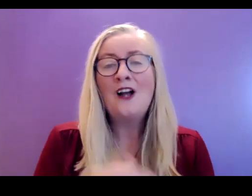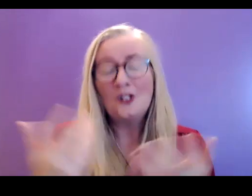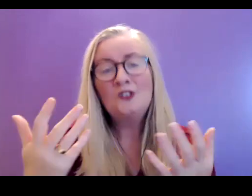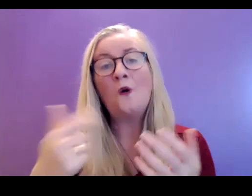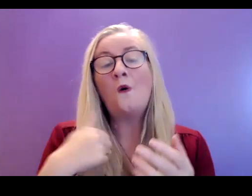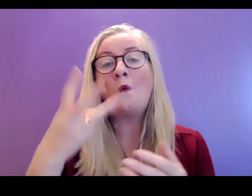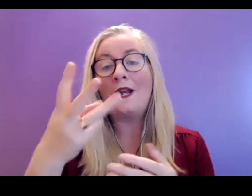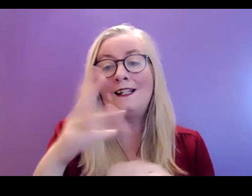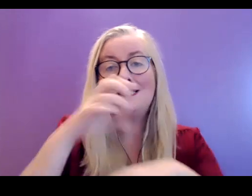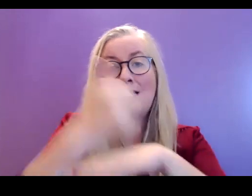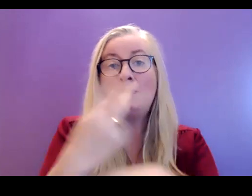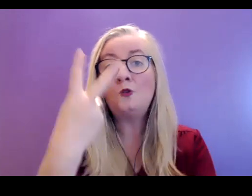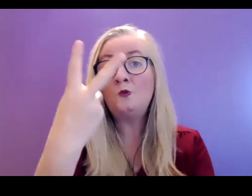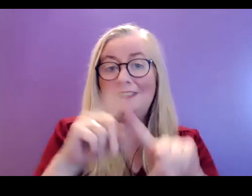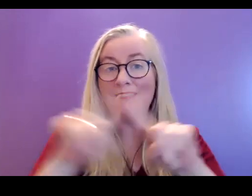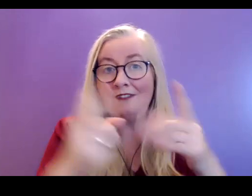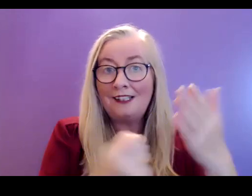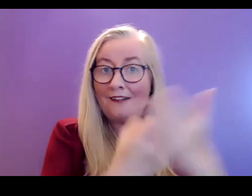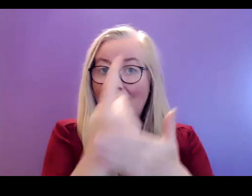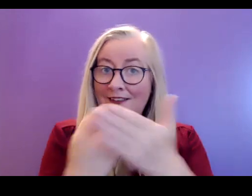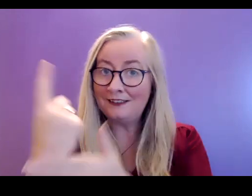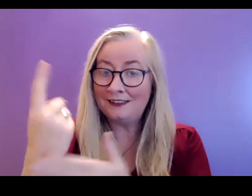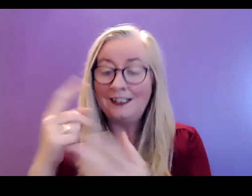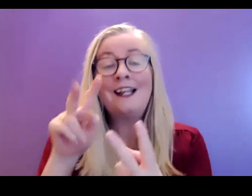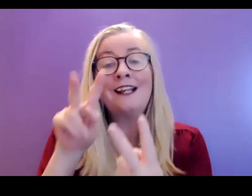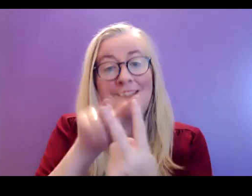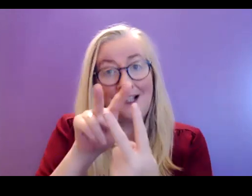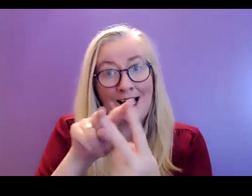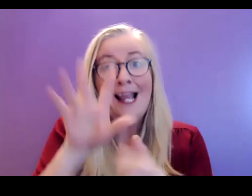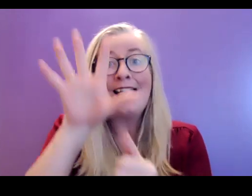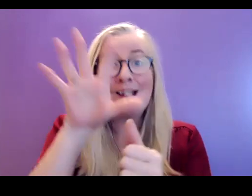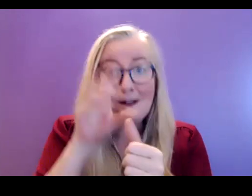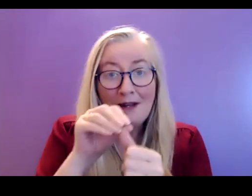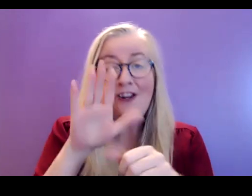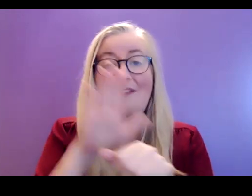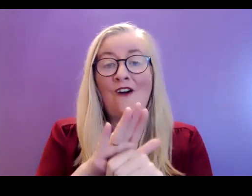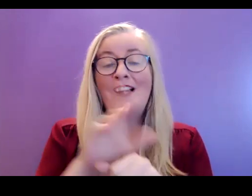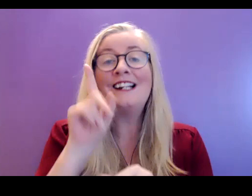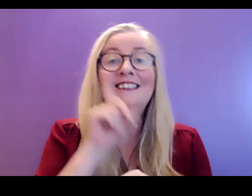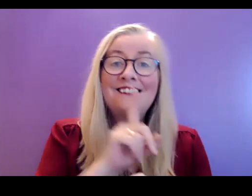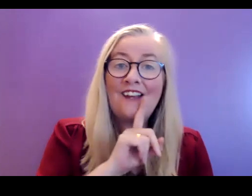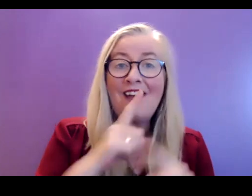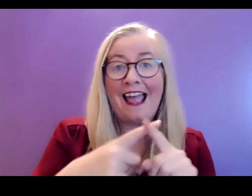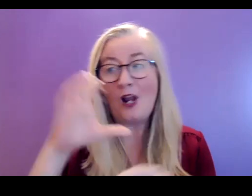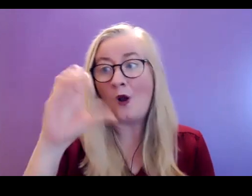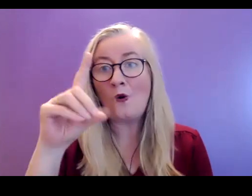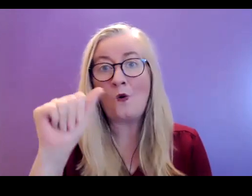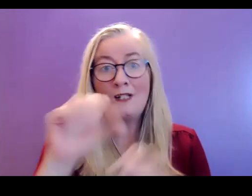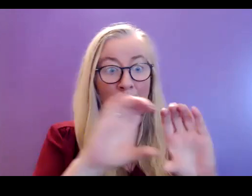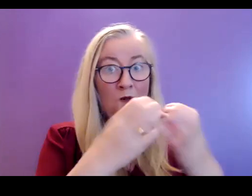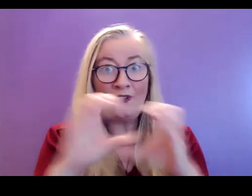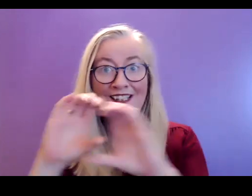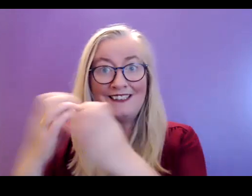holding two special events, especially for the Deaf and CODA community.